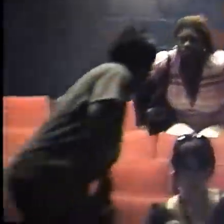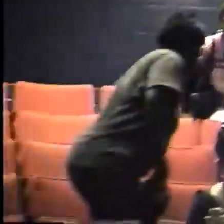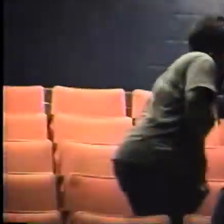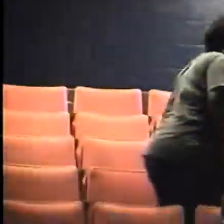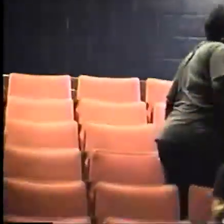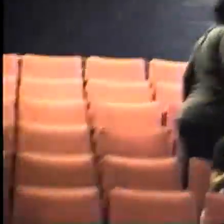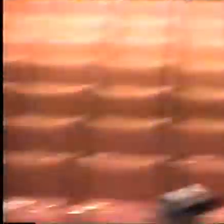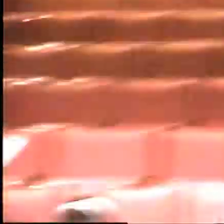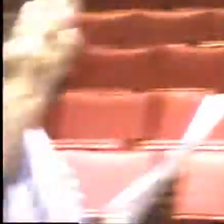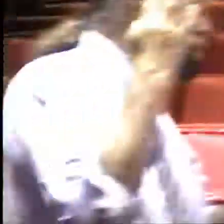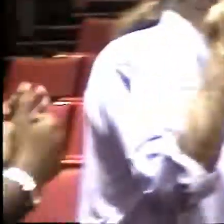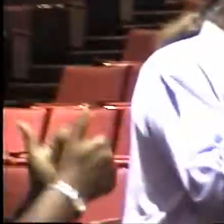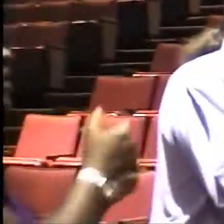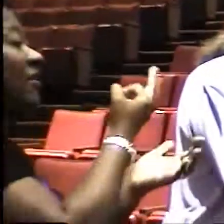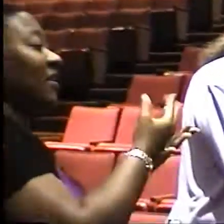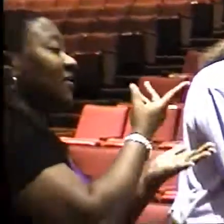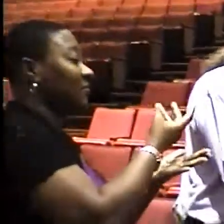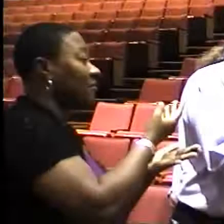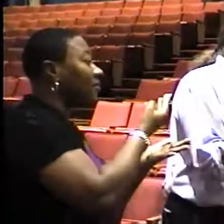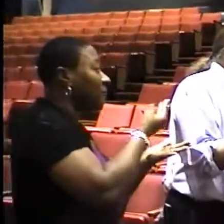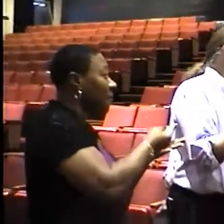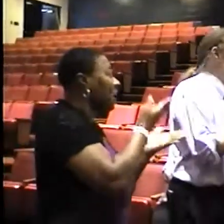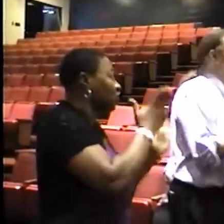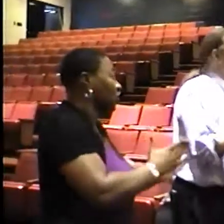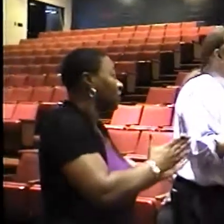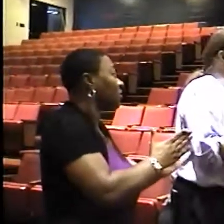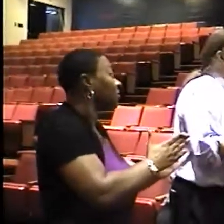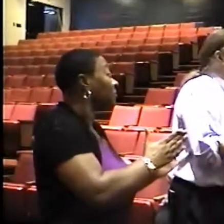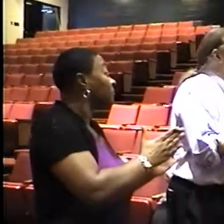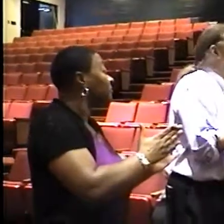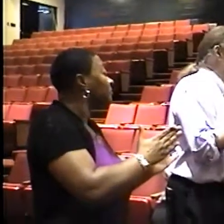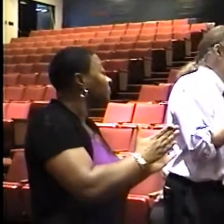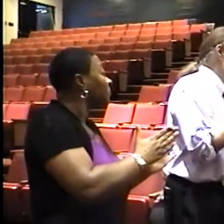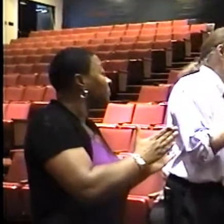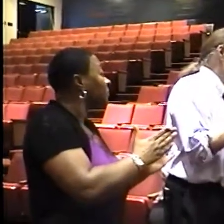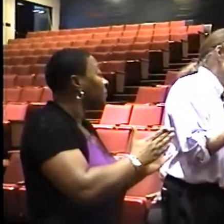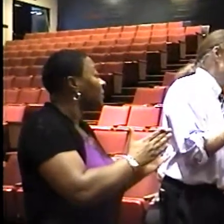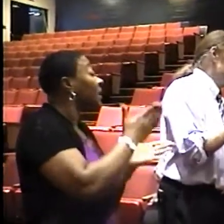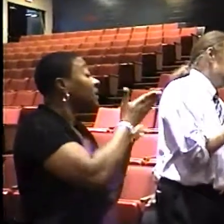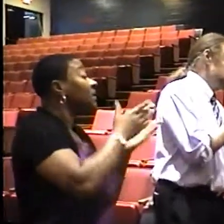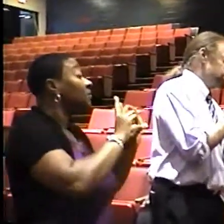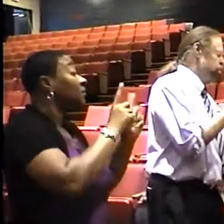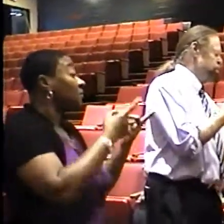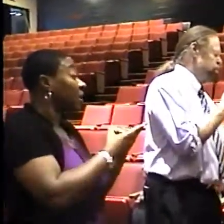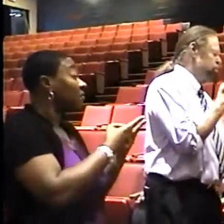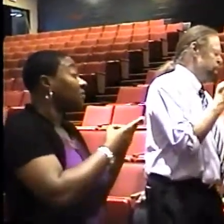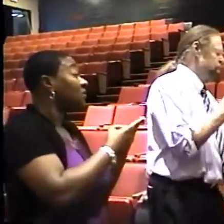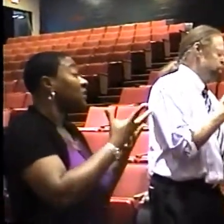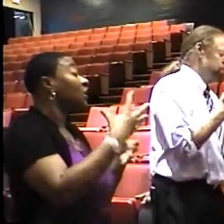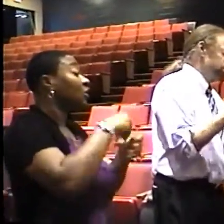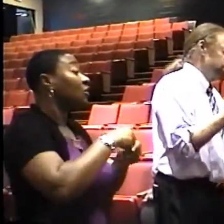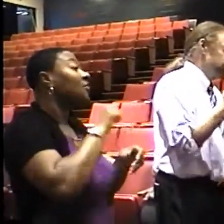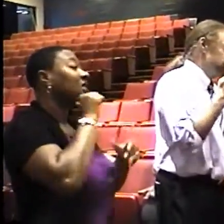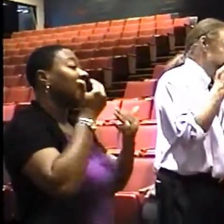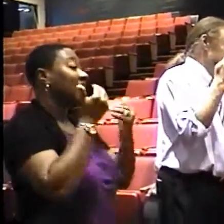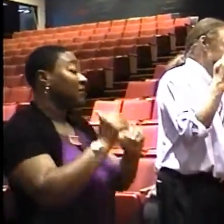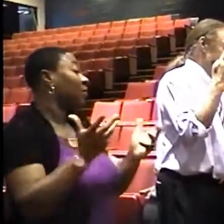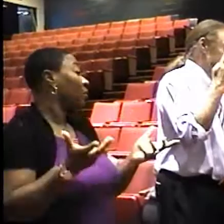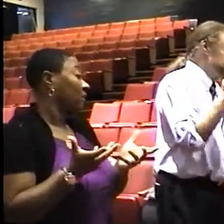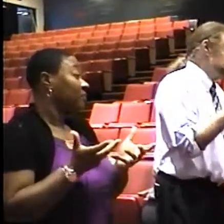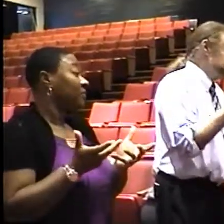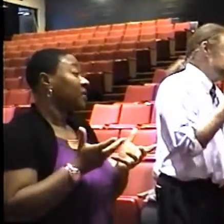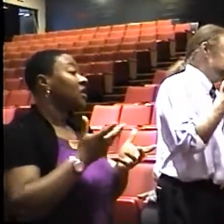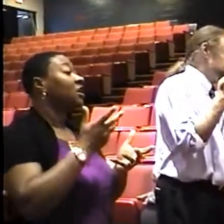Manager and all instructional or, or instruction related personnel. Some departments, to include but not to be limited to